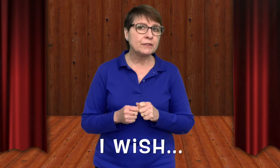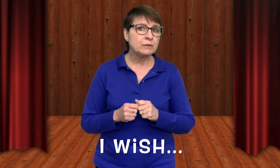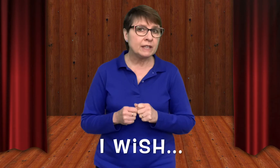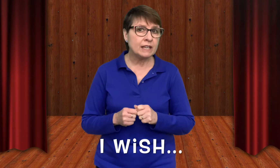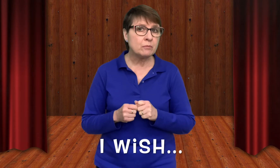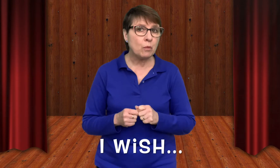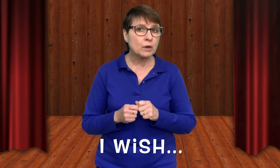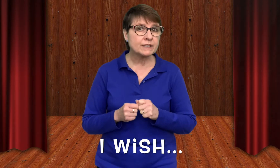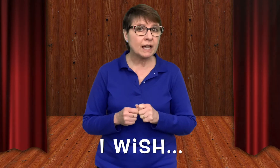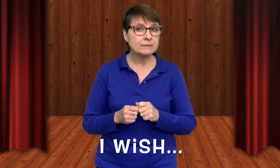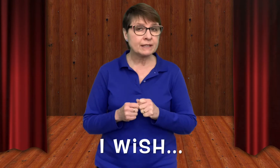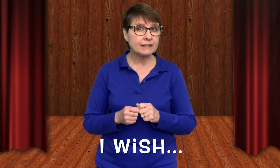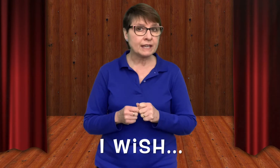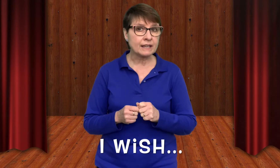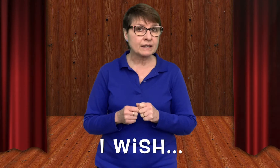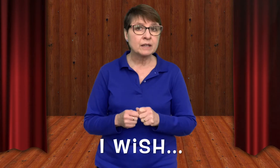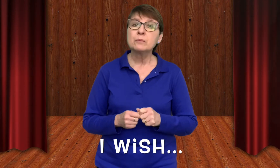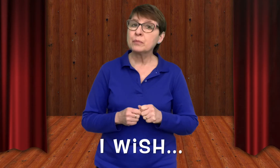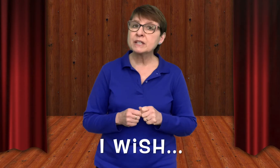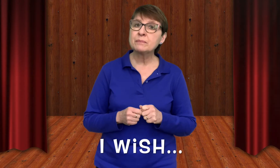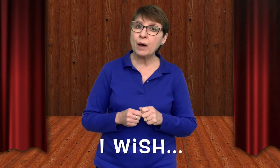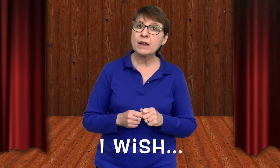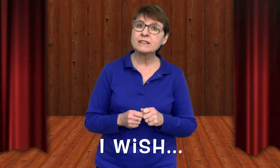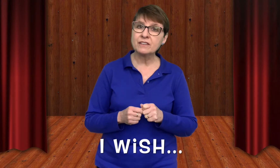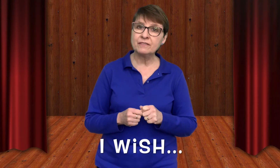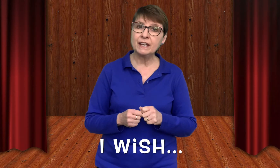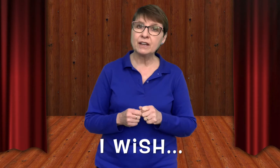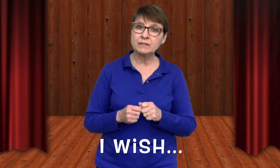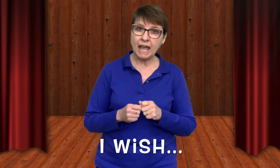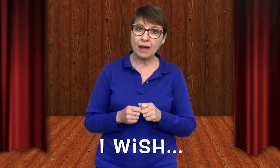if you need more time to think, press pause on the video now.